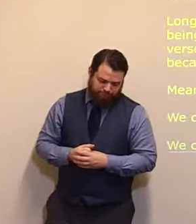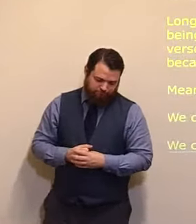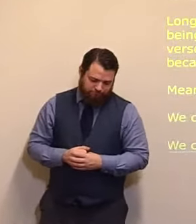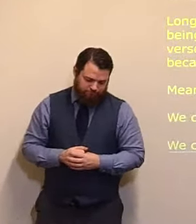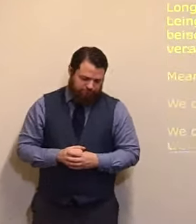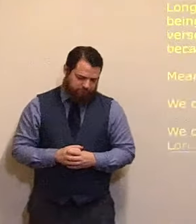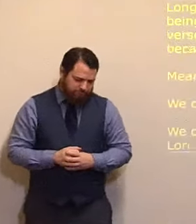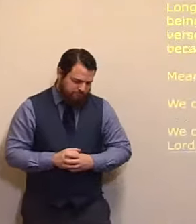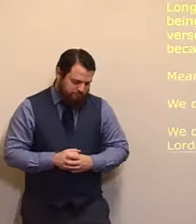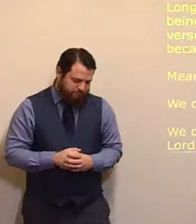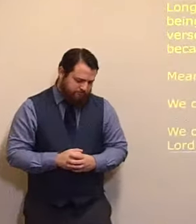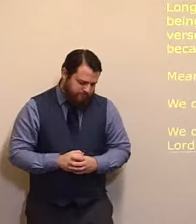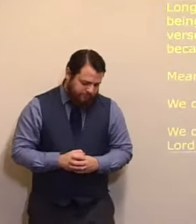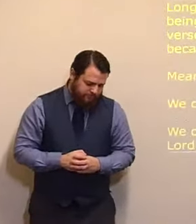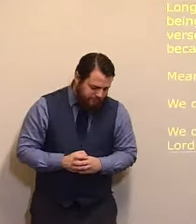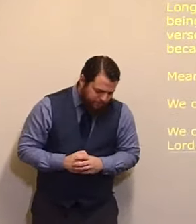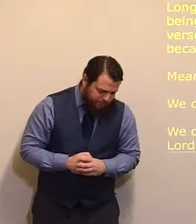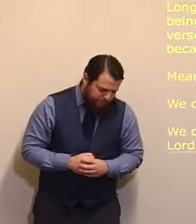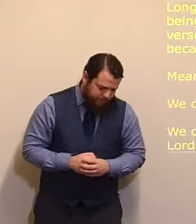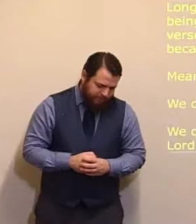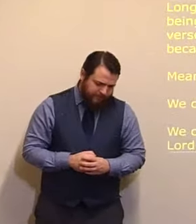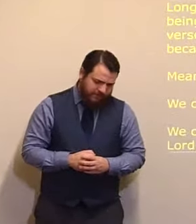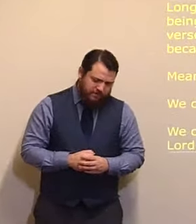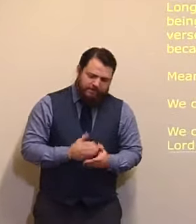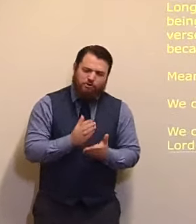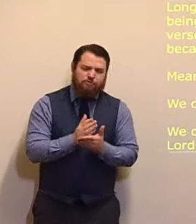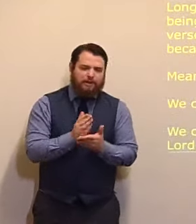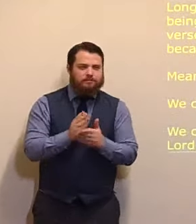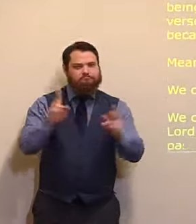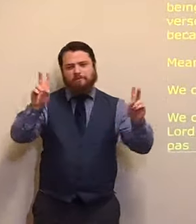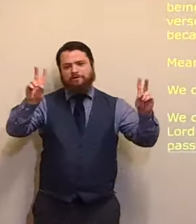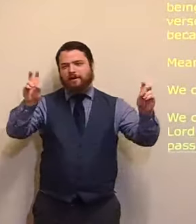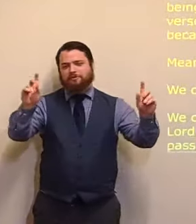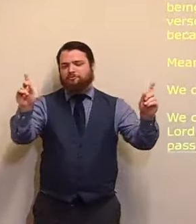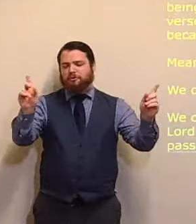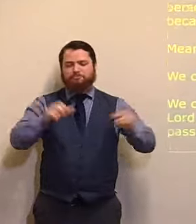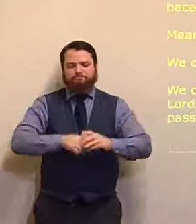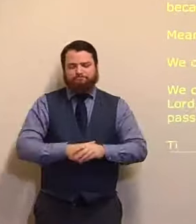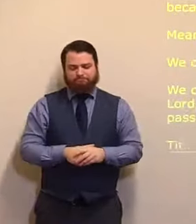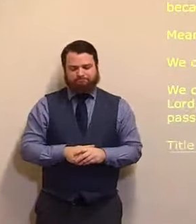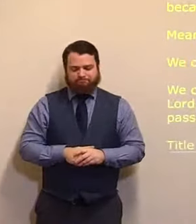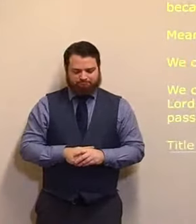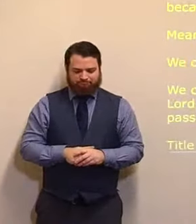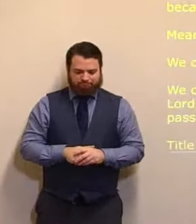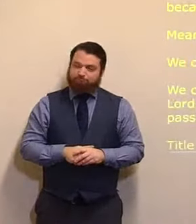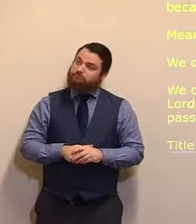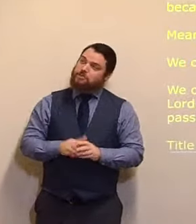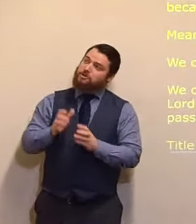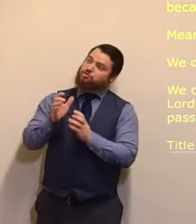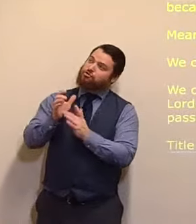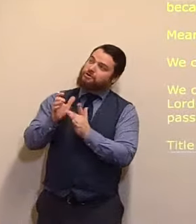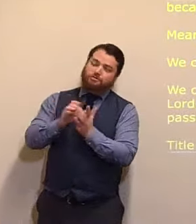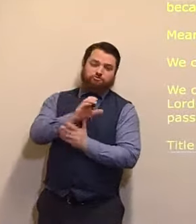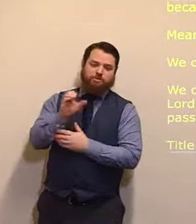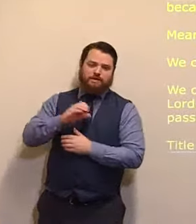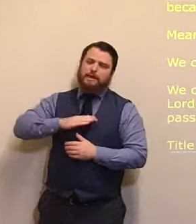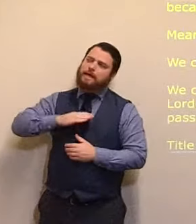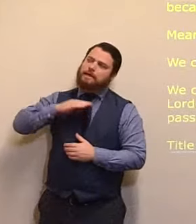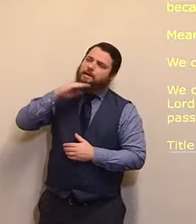us. So, my title is really, only Christ suffices. Only Christ will do,